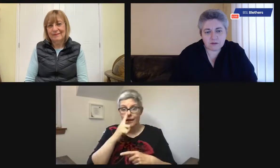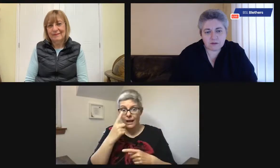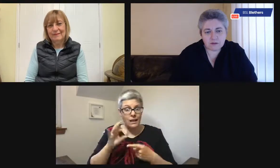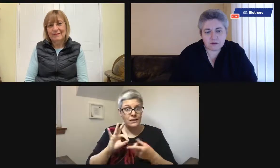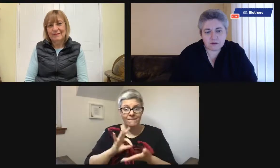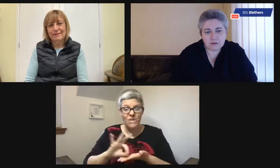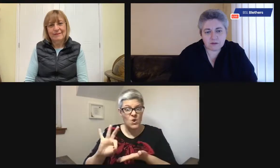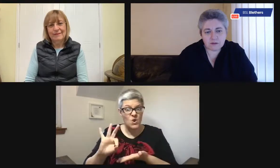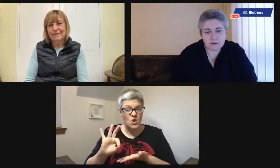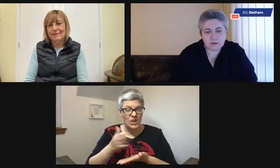helpful.